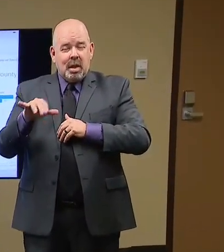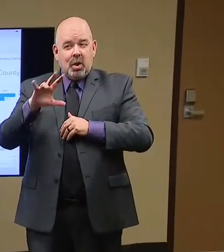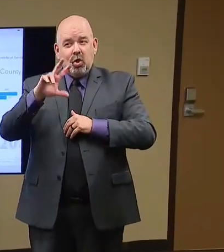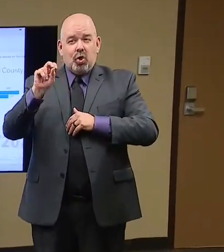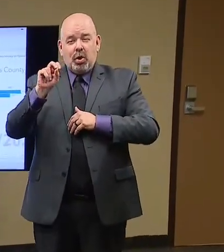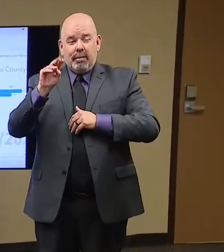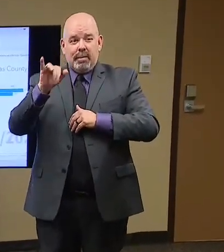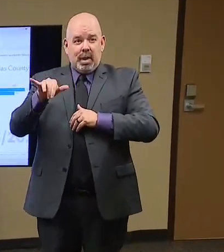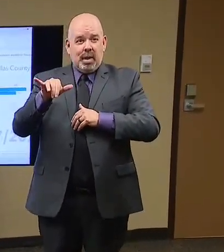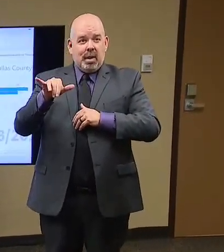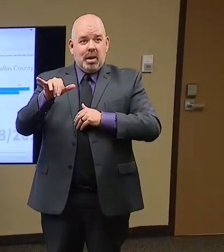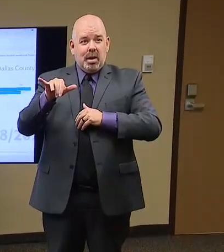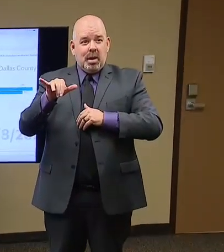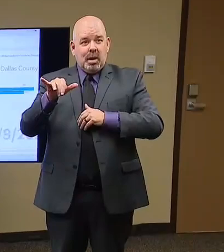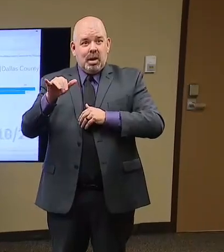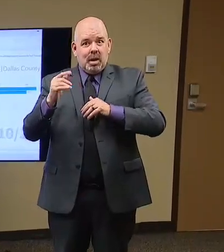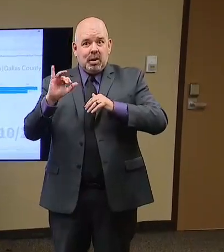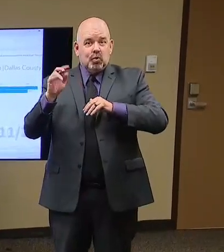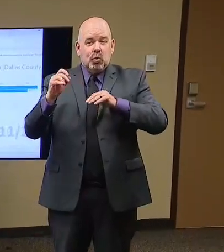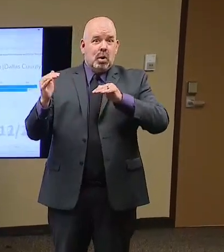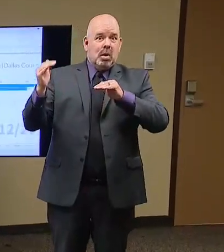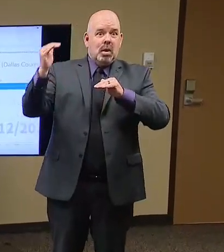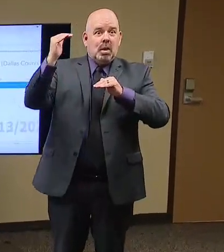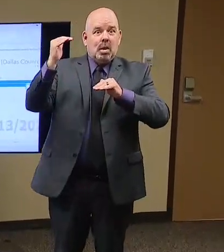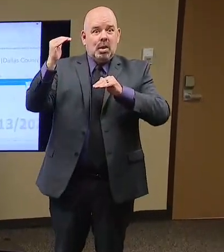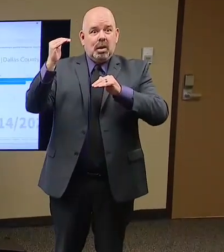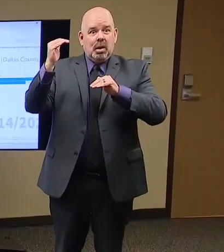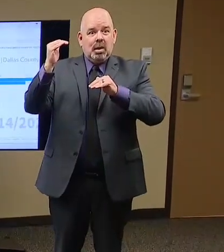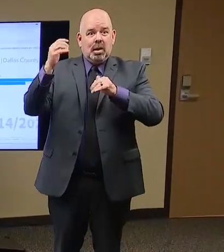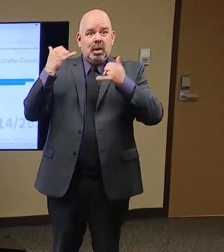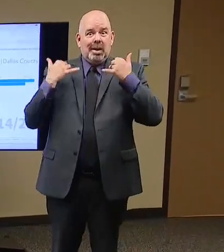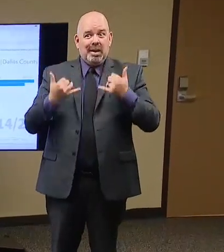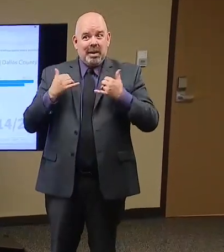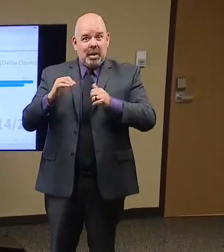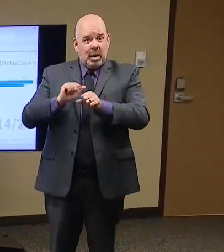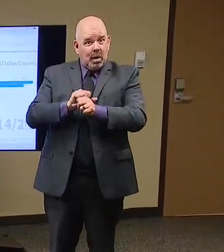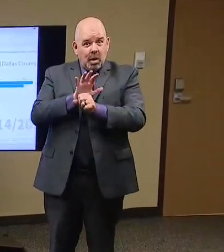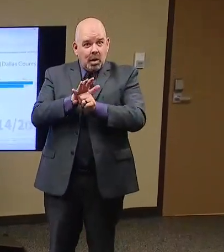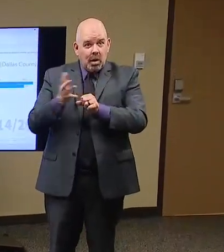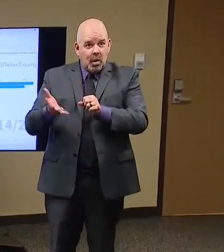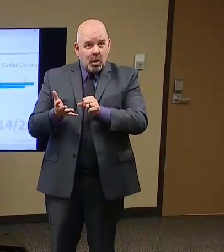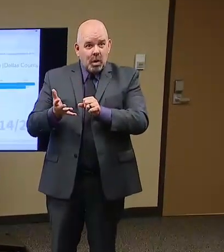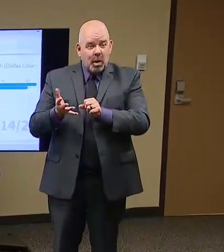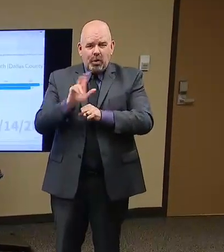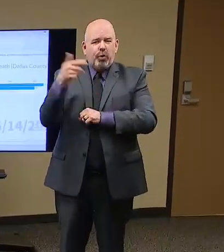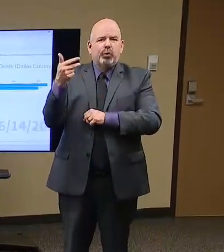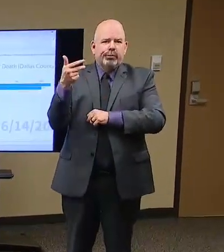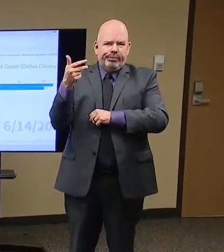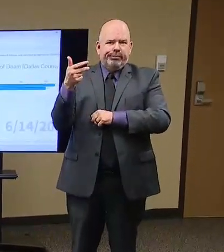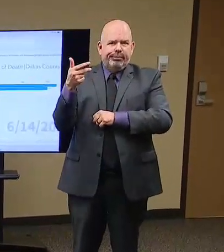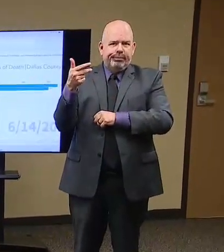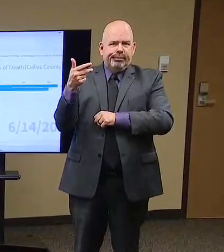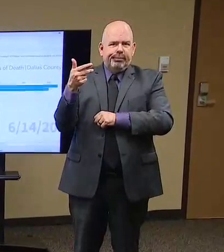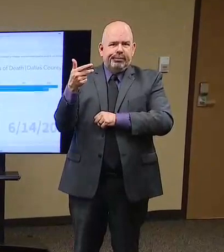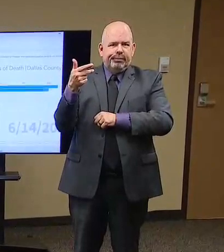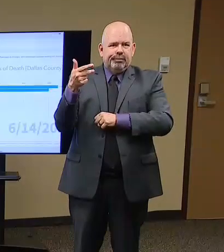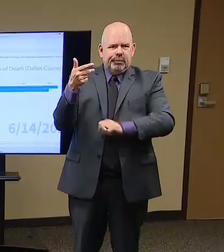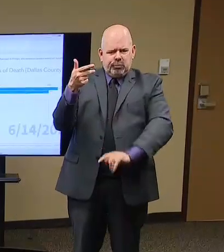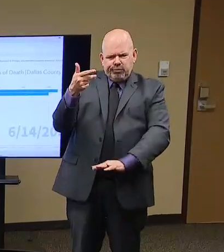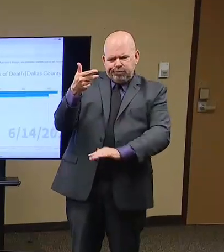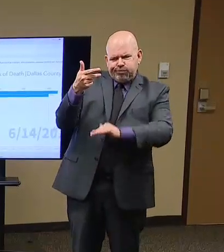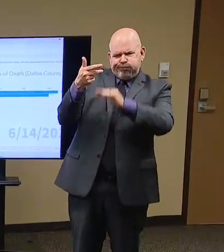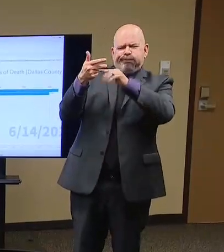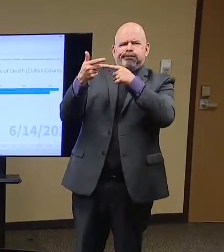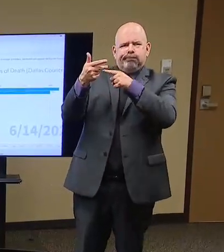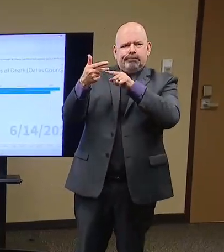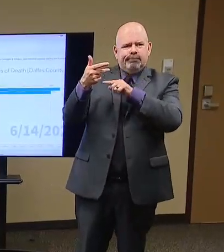into June. And this is now up to present time. So as you can see, for those that are questioning, well, you know, this is